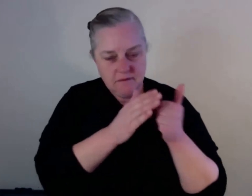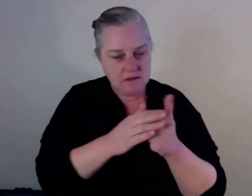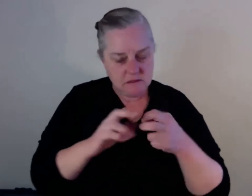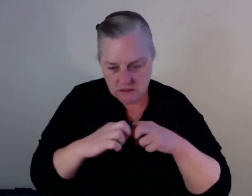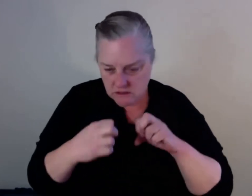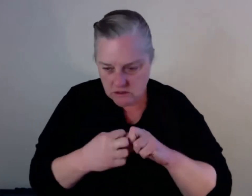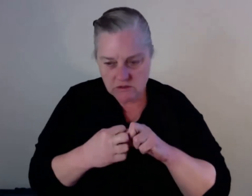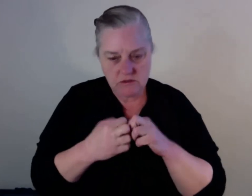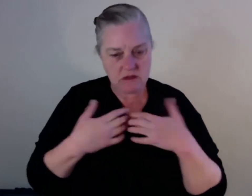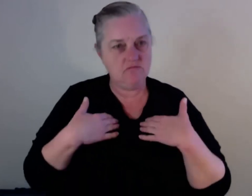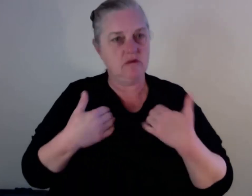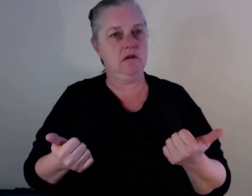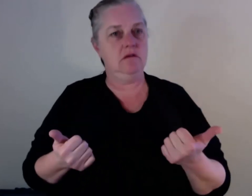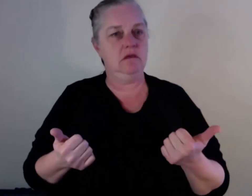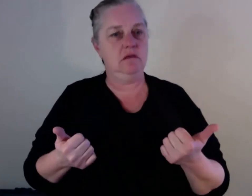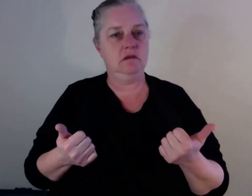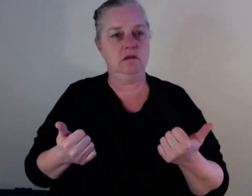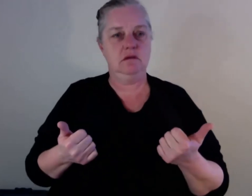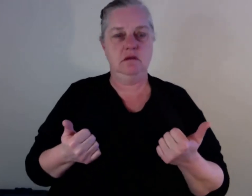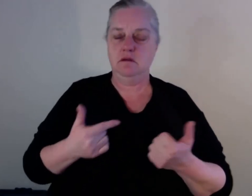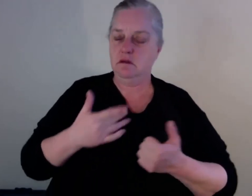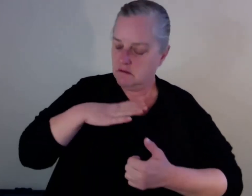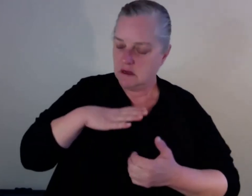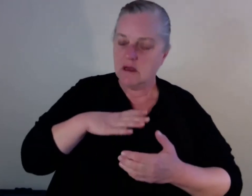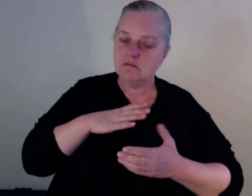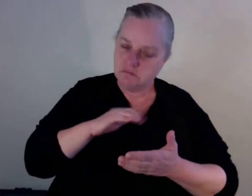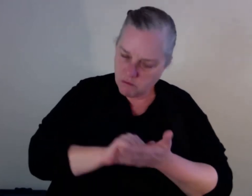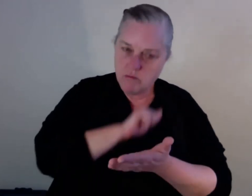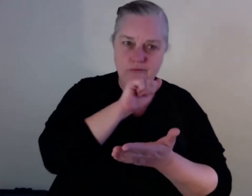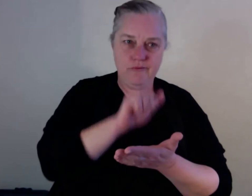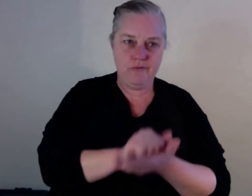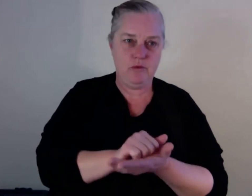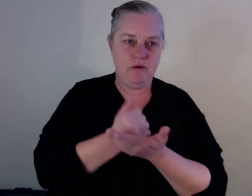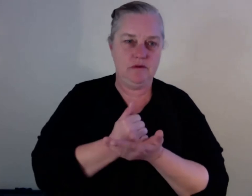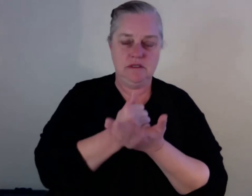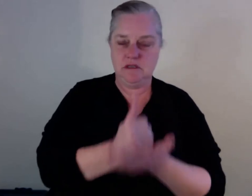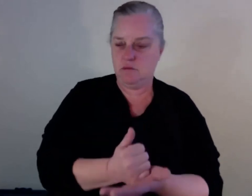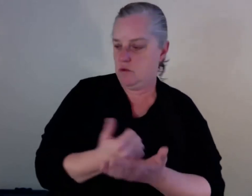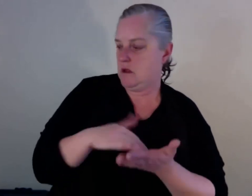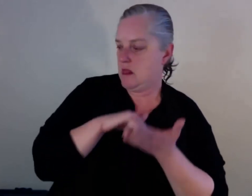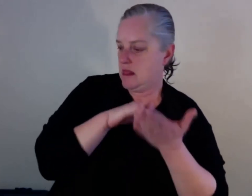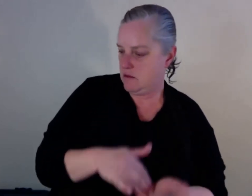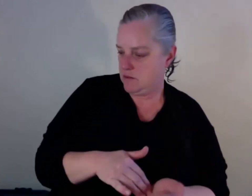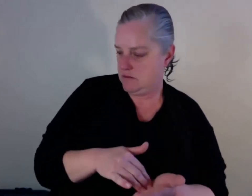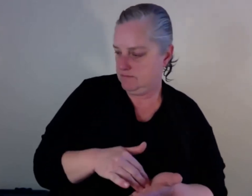issues, to fix up the problem? This is what I'm saying. What I've seen is just a family. A family support is the most important thing.